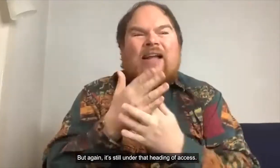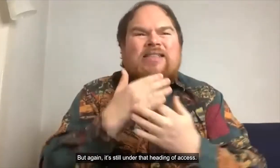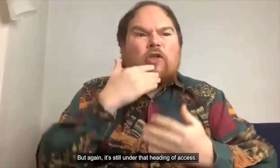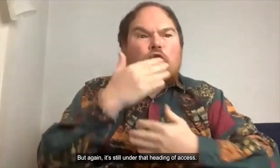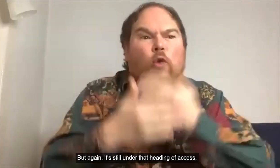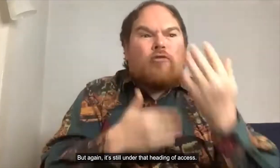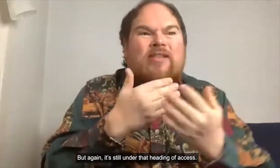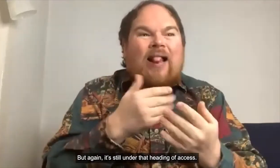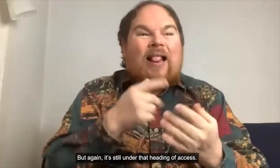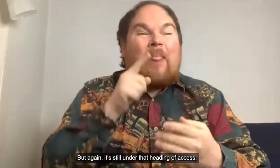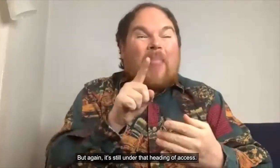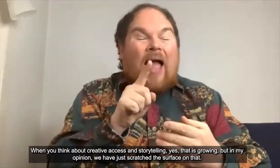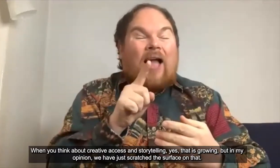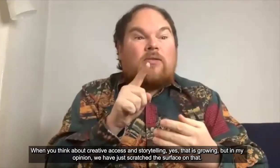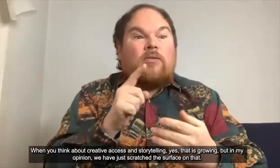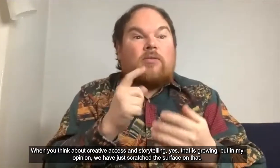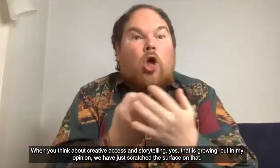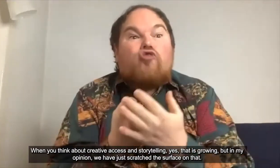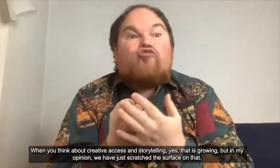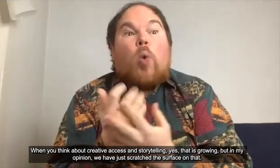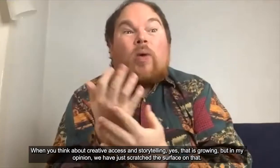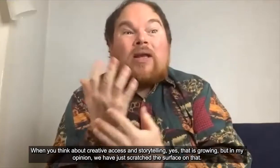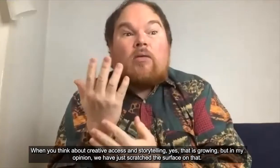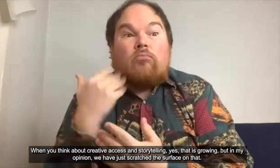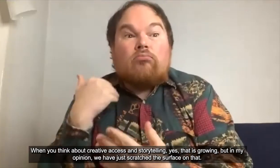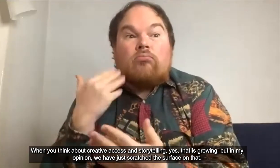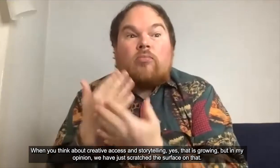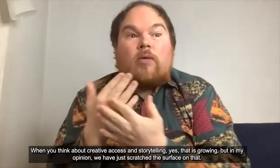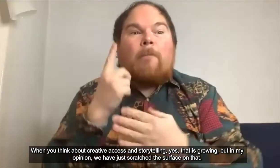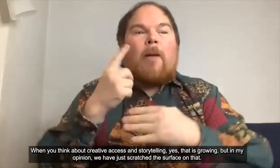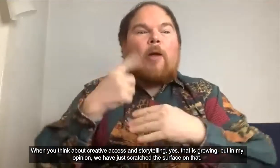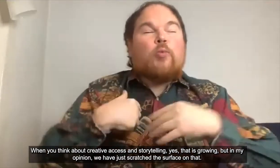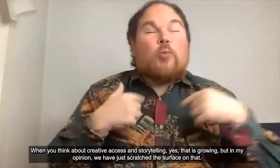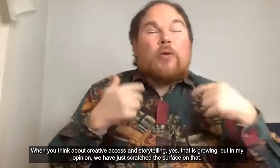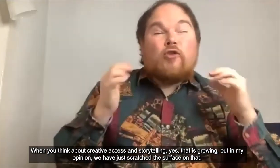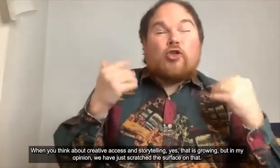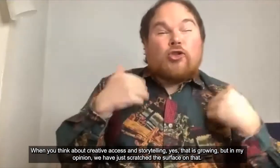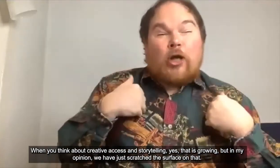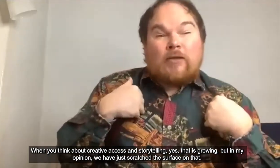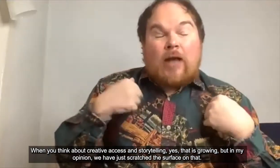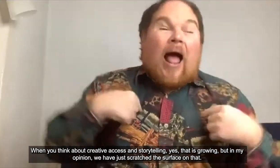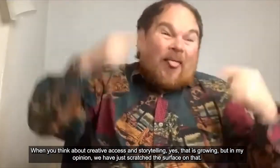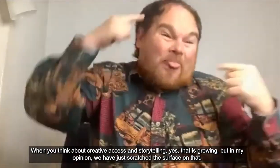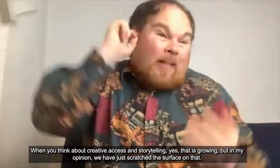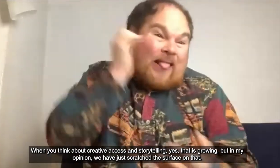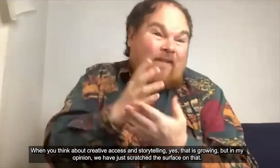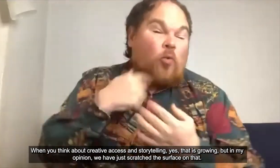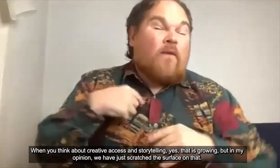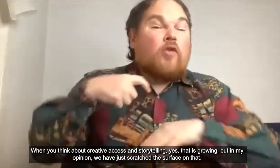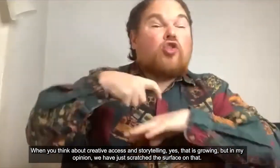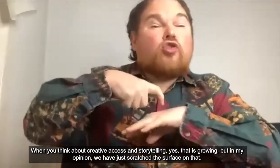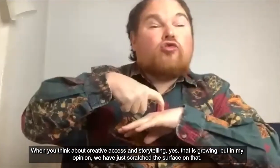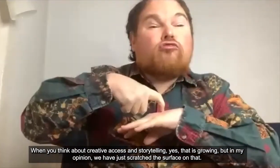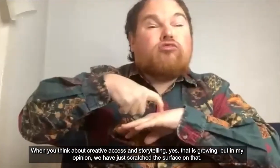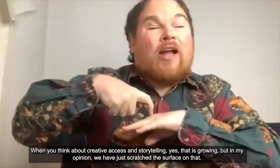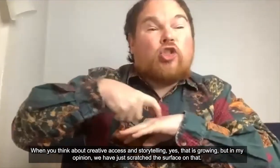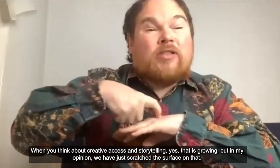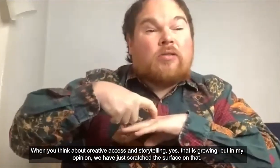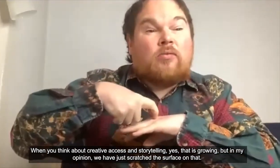of access when you think about creative access and storytelling yes that is growing but in my opinion we've